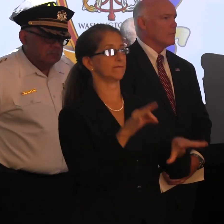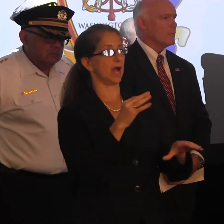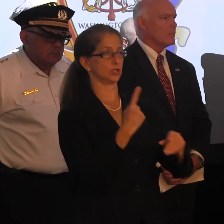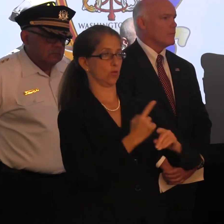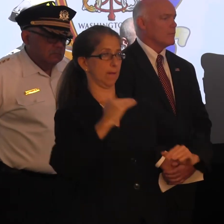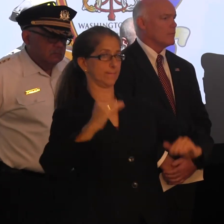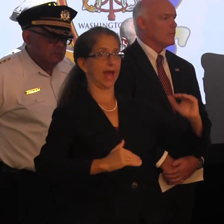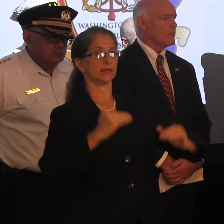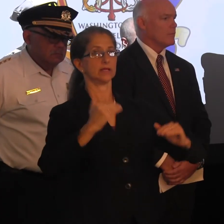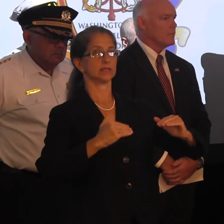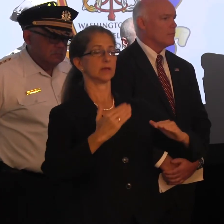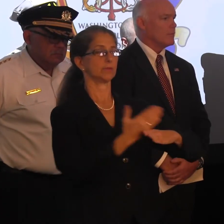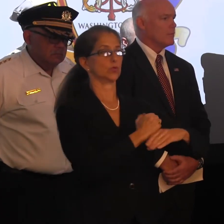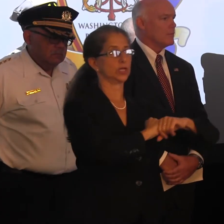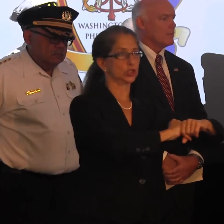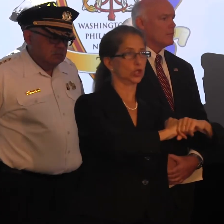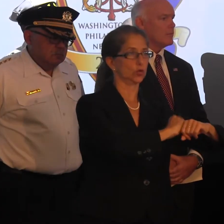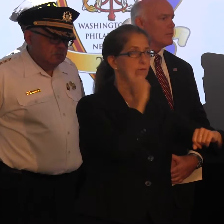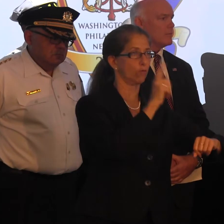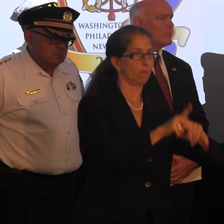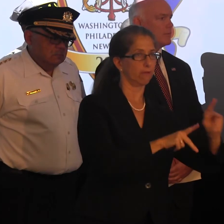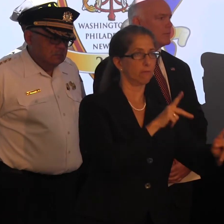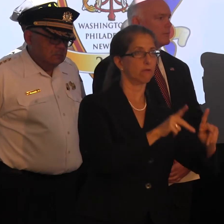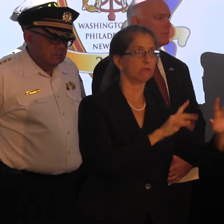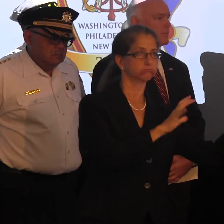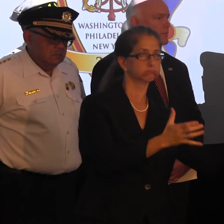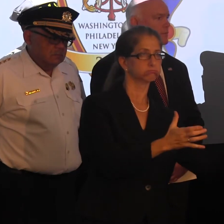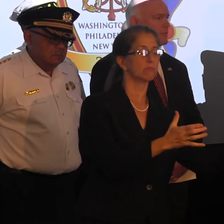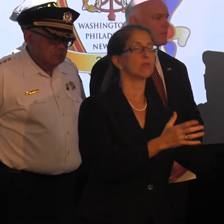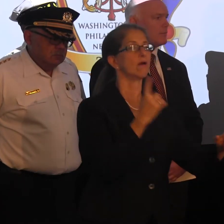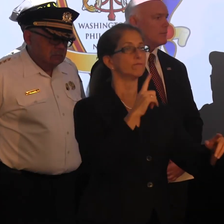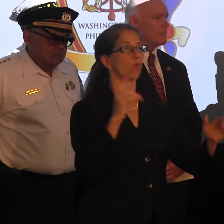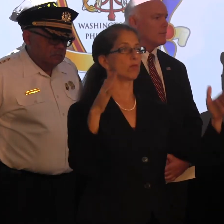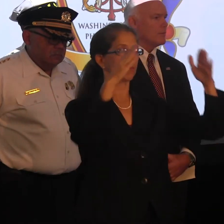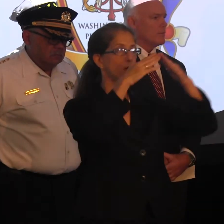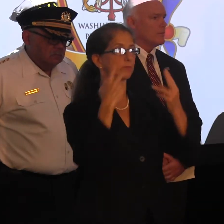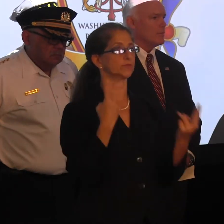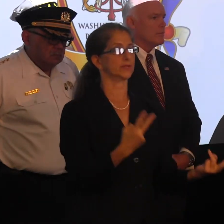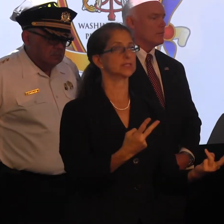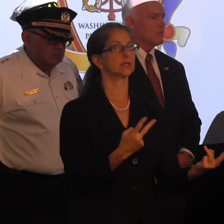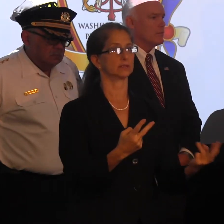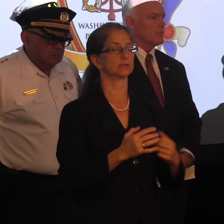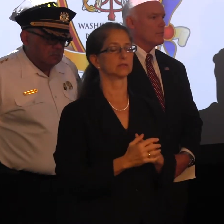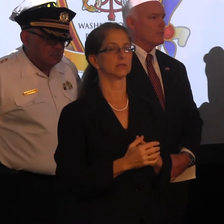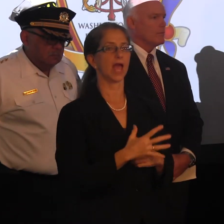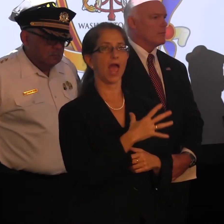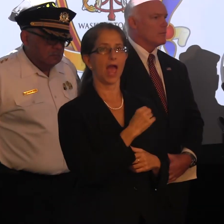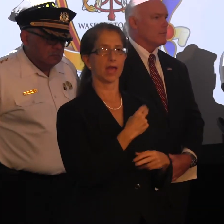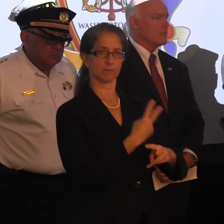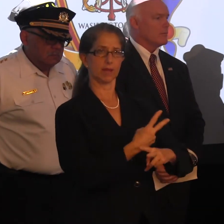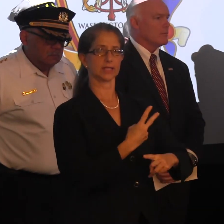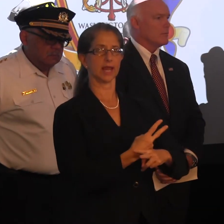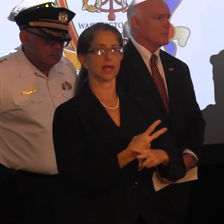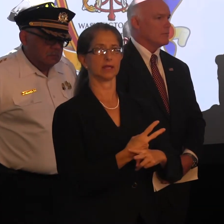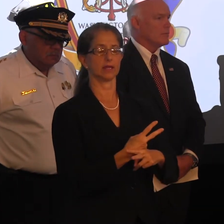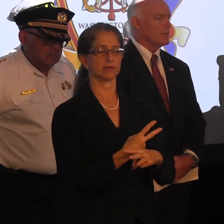balance between security for the public, for the Pope's visit, as well as maintaining